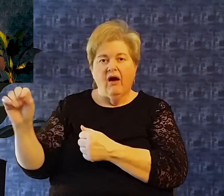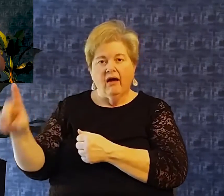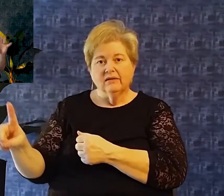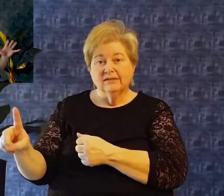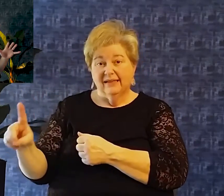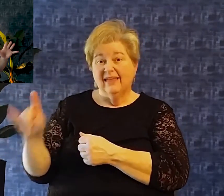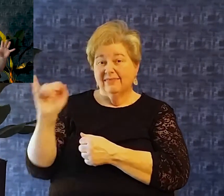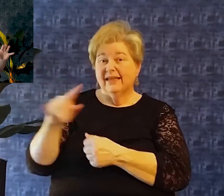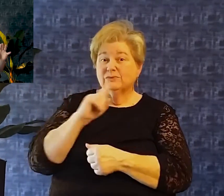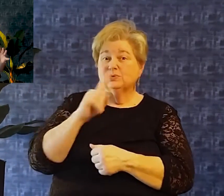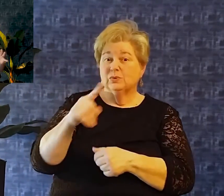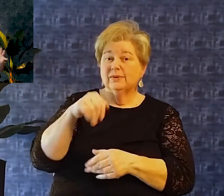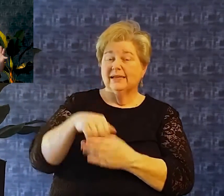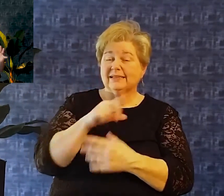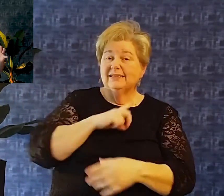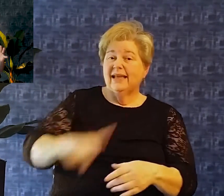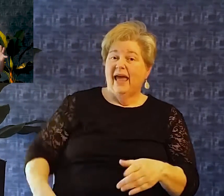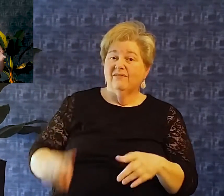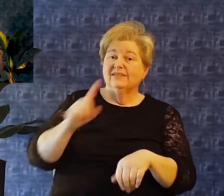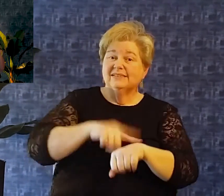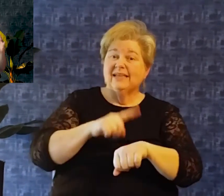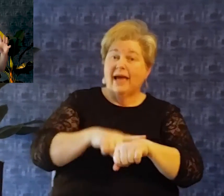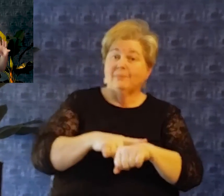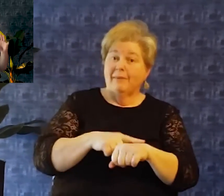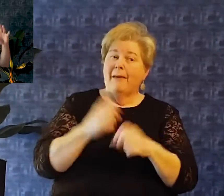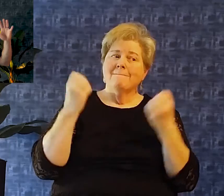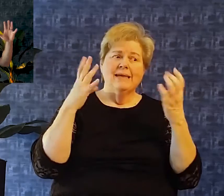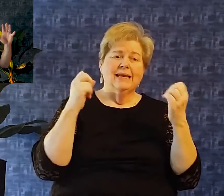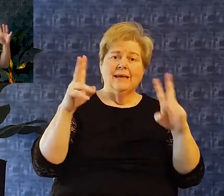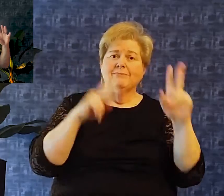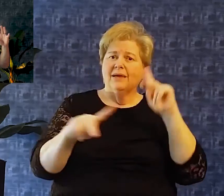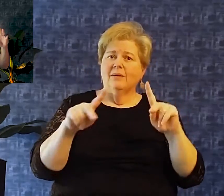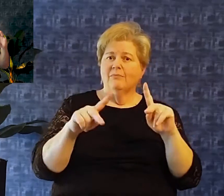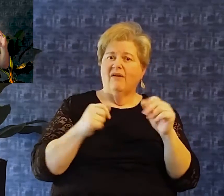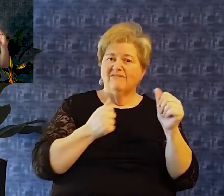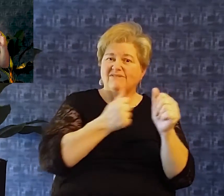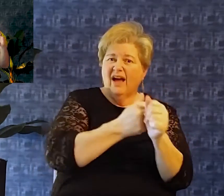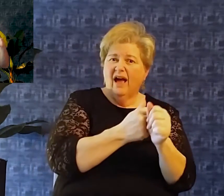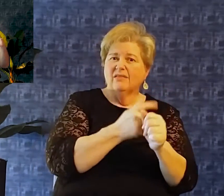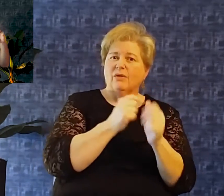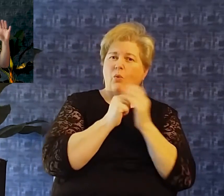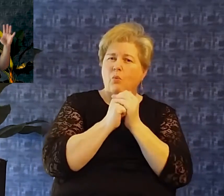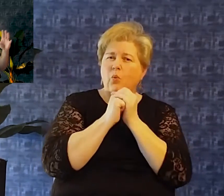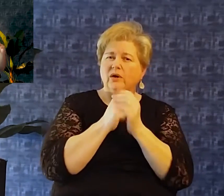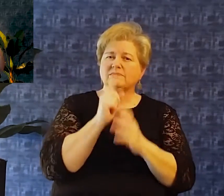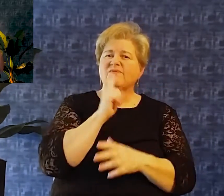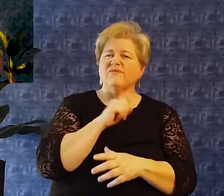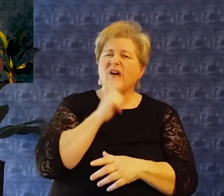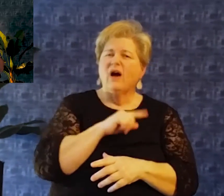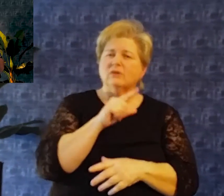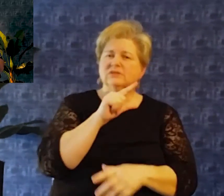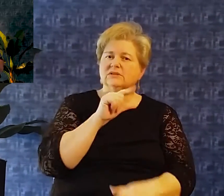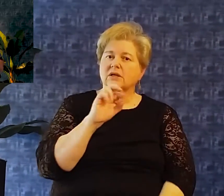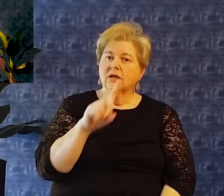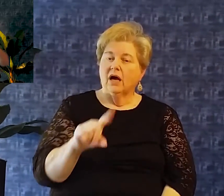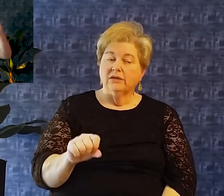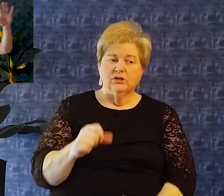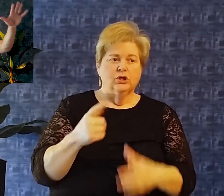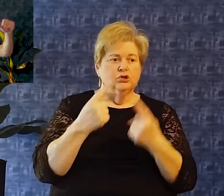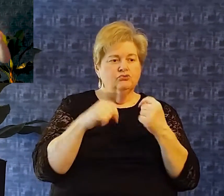certainly true in david's day for those that were pagans and falling Following after false gods and worshiping this god and that god